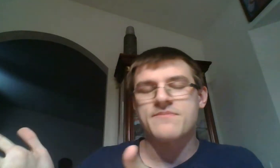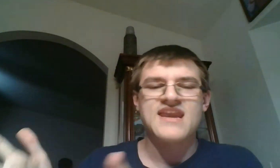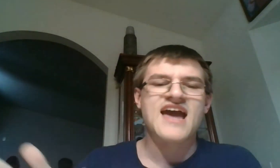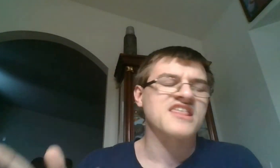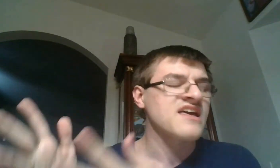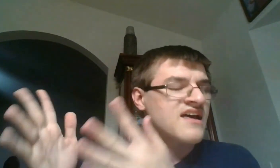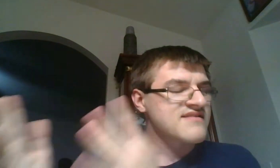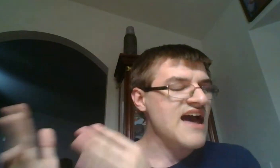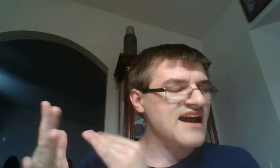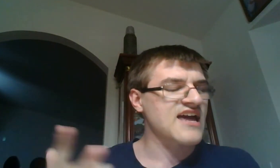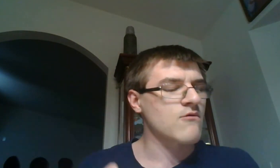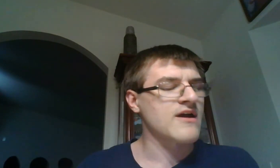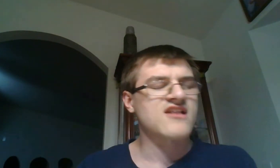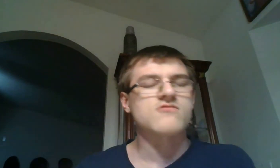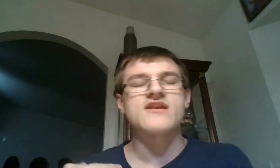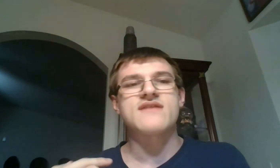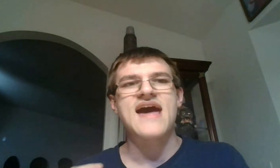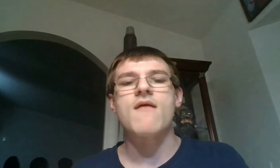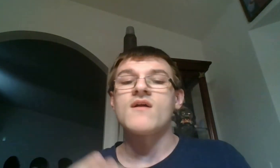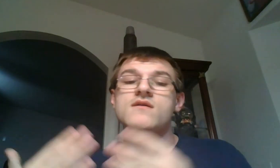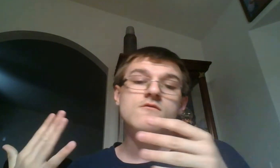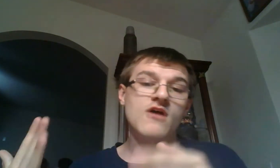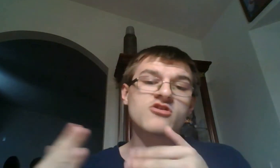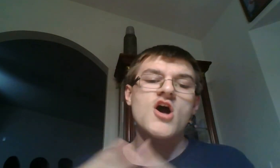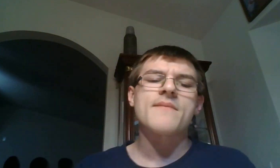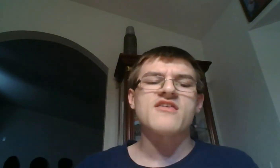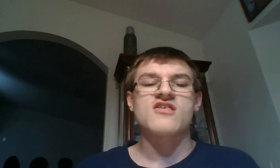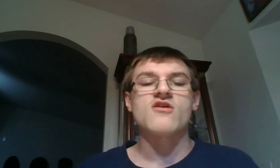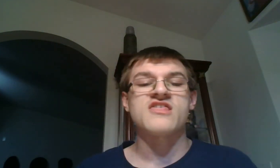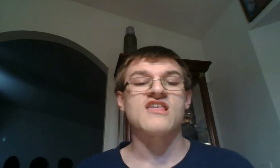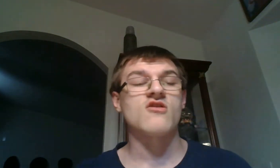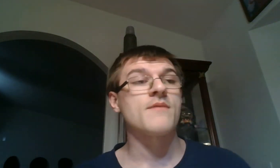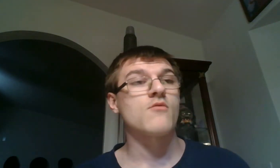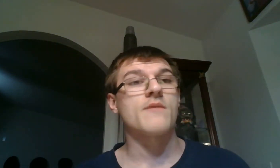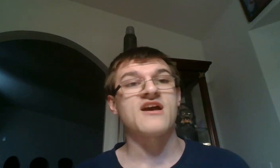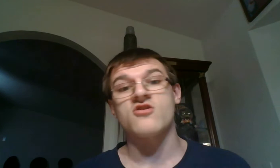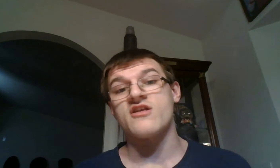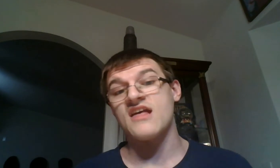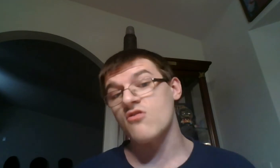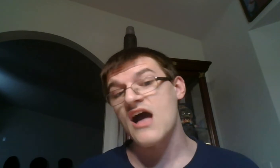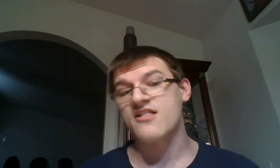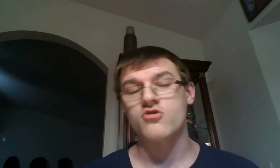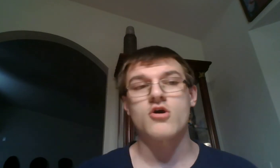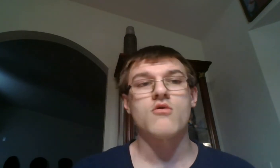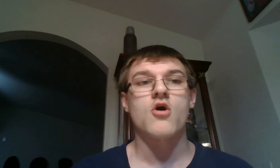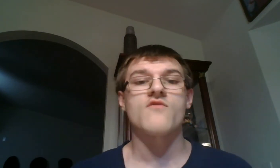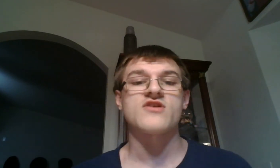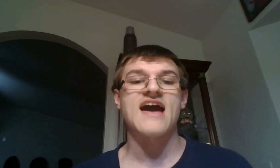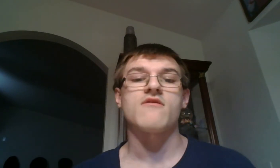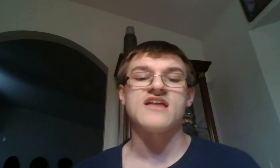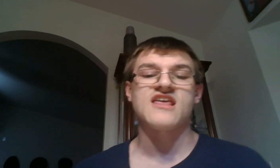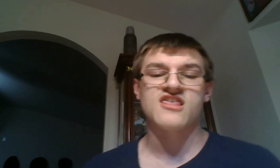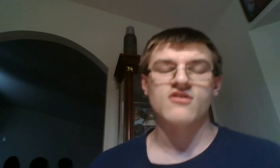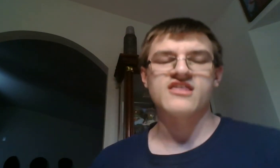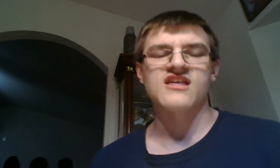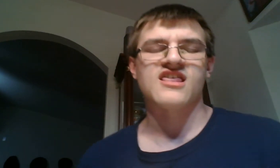Ganassi. That kind of went out the window. Now, let's talk about Silly Season a little bit more because there is a lot to go over now in the Silly Season side.